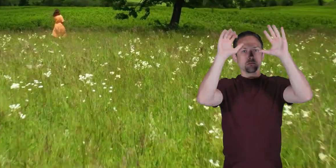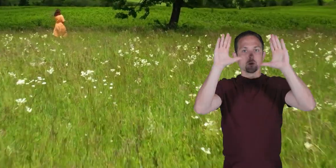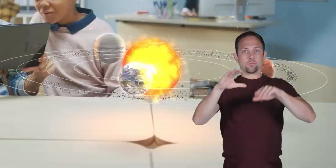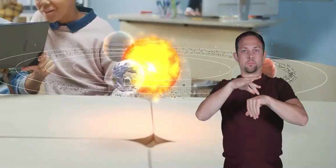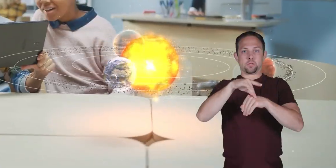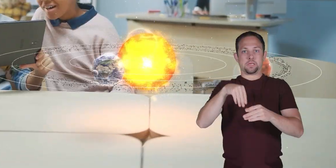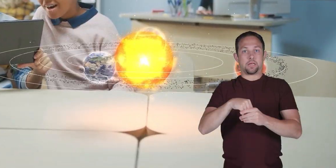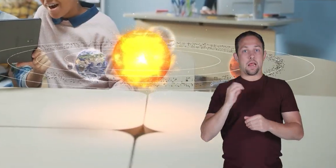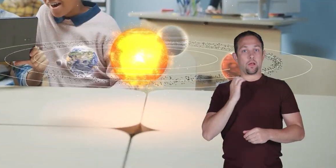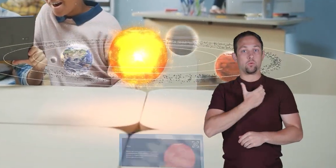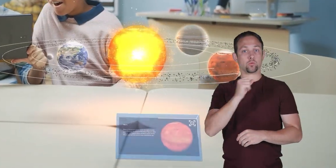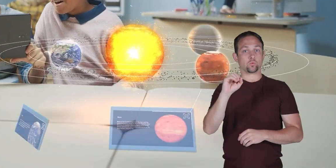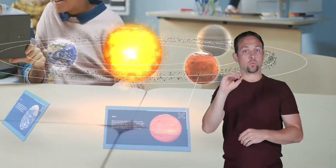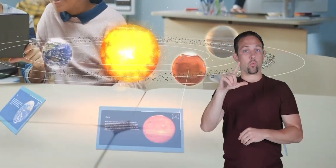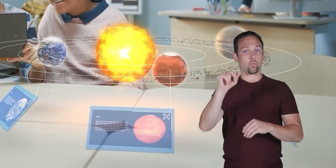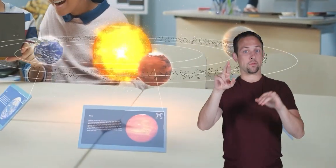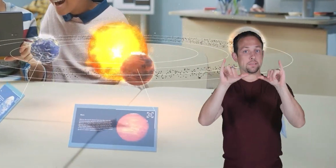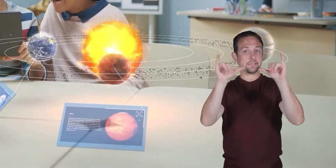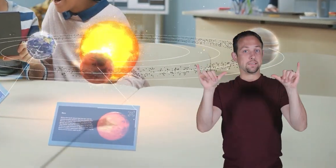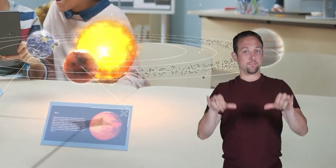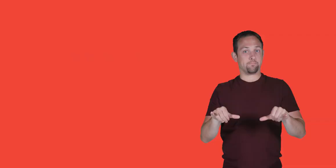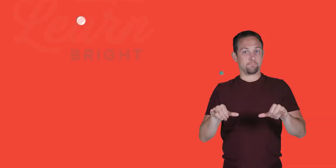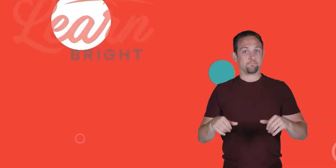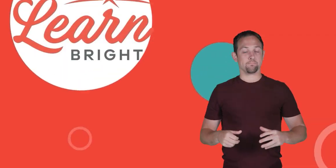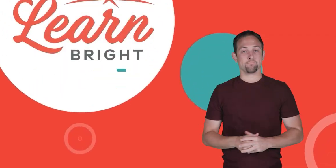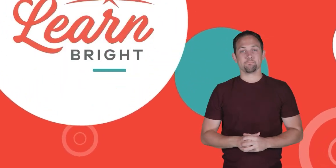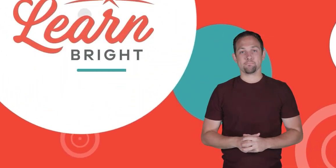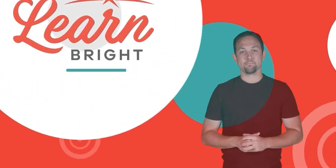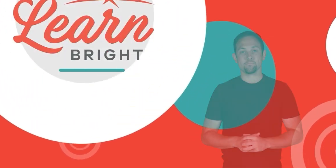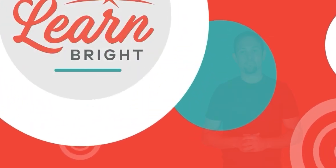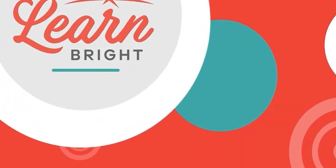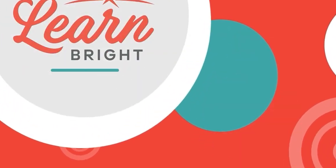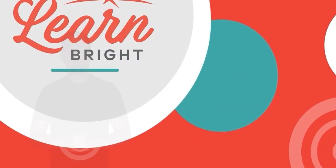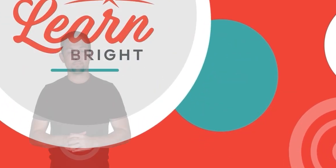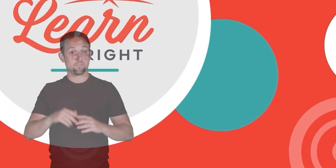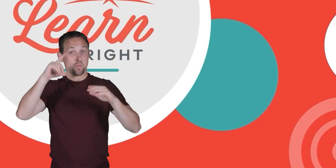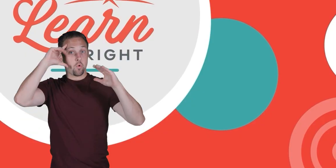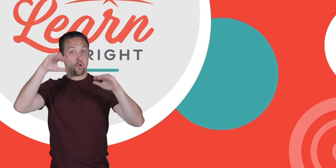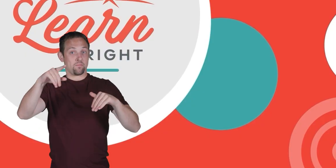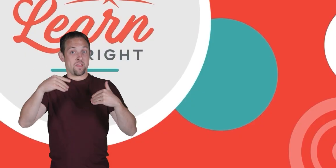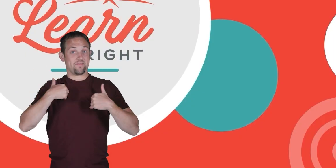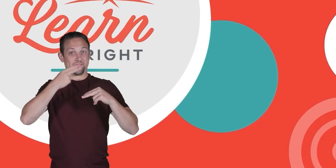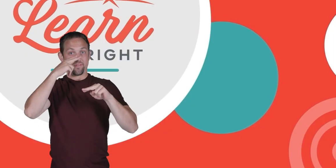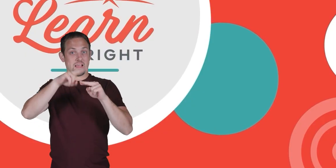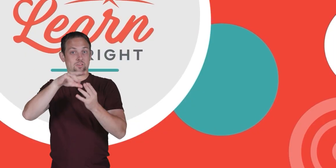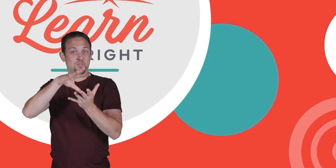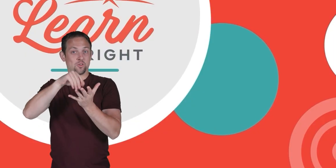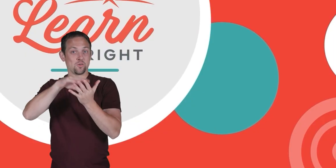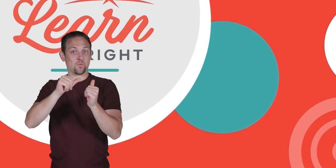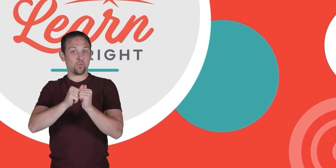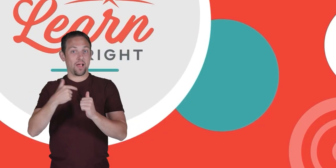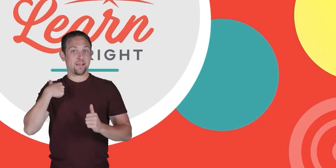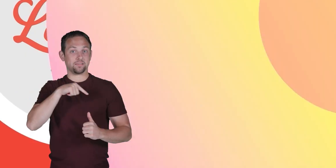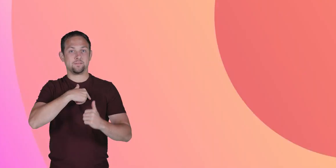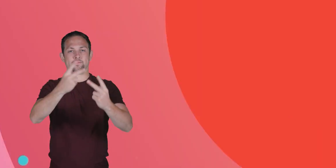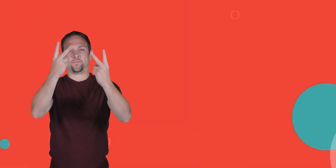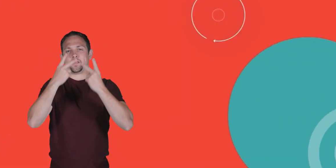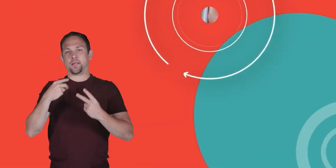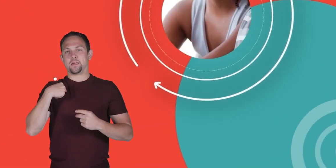in our solar system hope you had fun learning with us visit us at learnbright